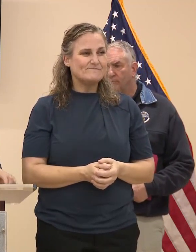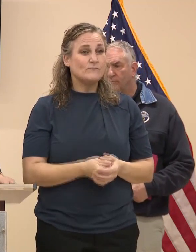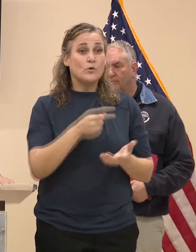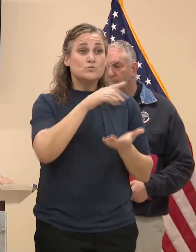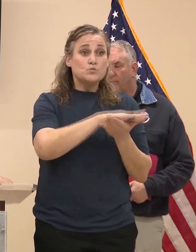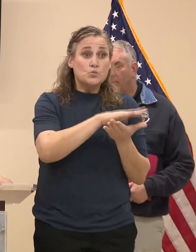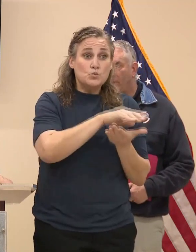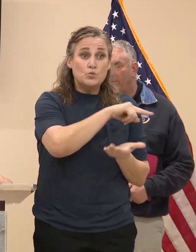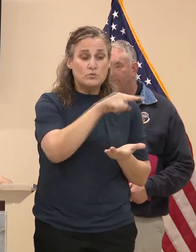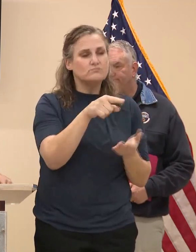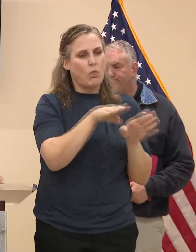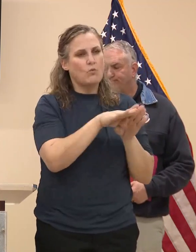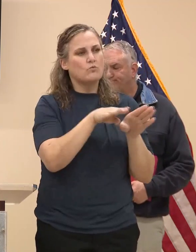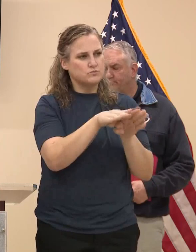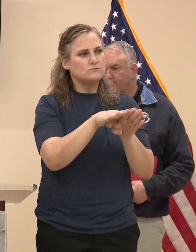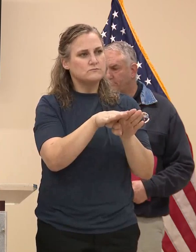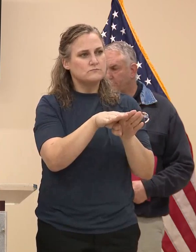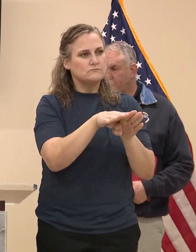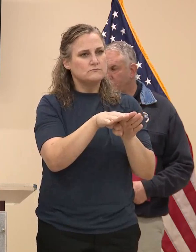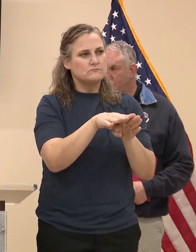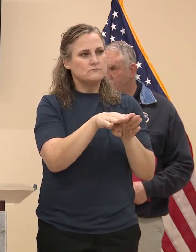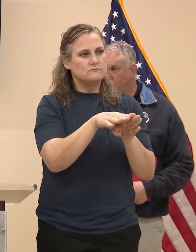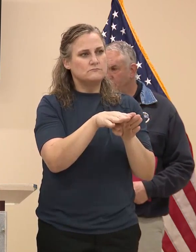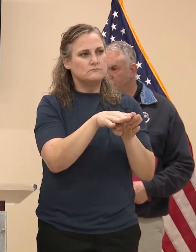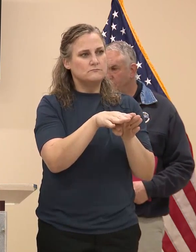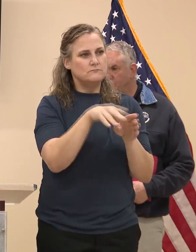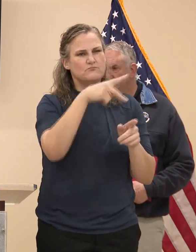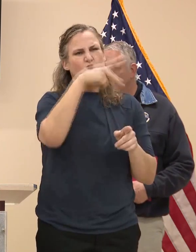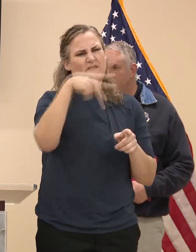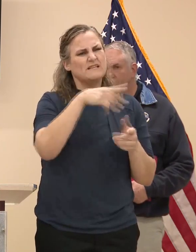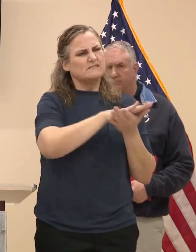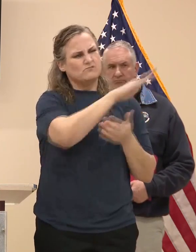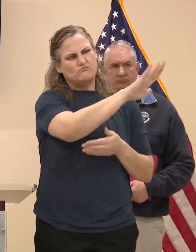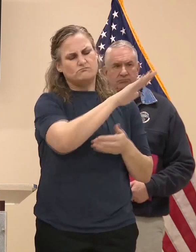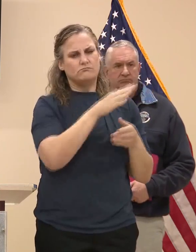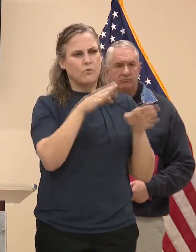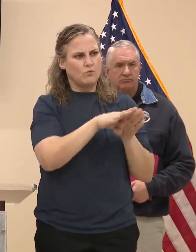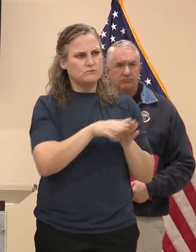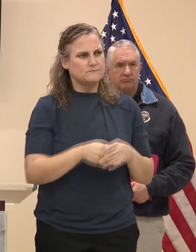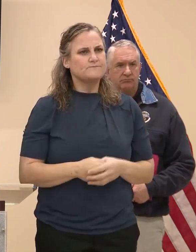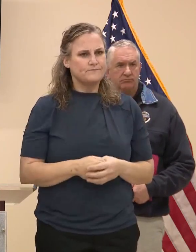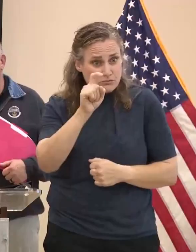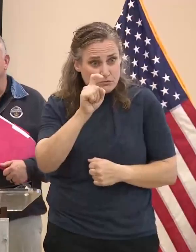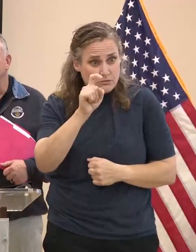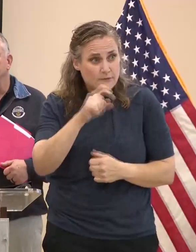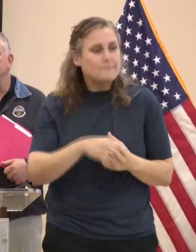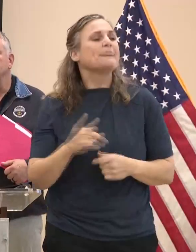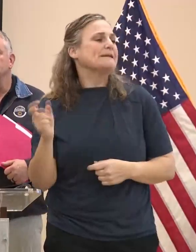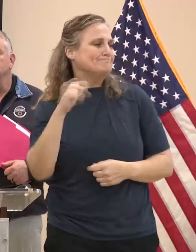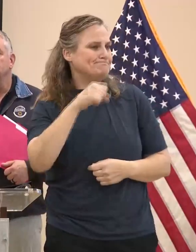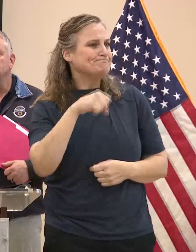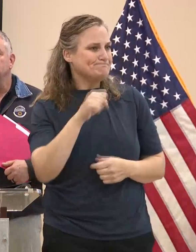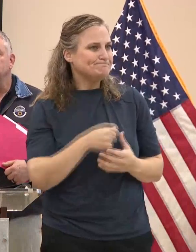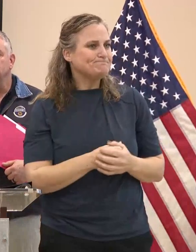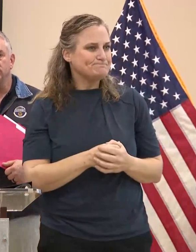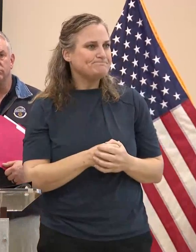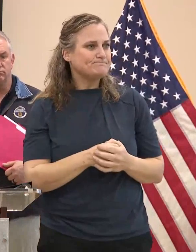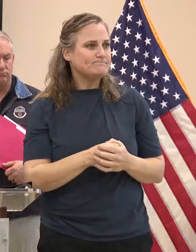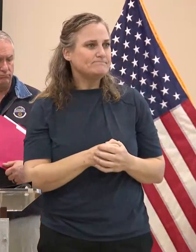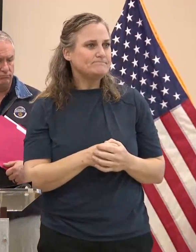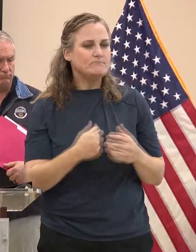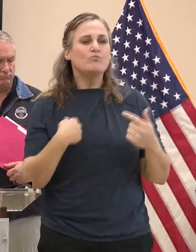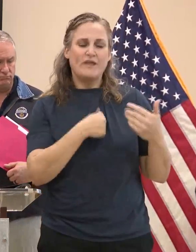and her team are monitoring this closely and will provide answers to any questions you might have. We have a number of schools that